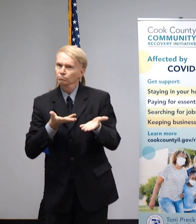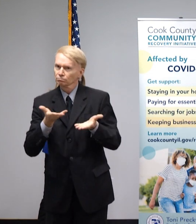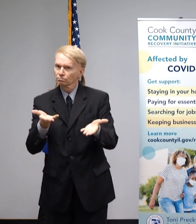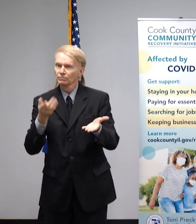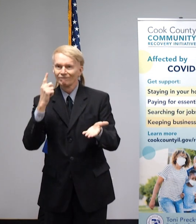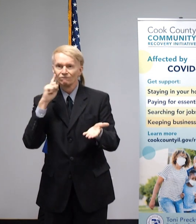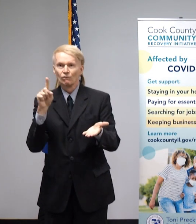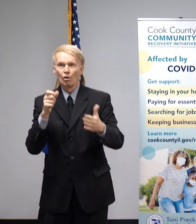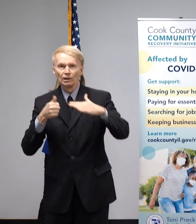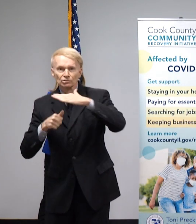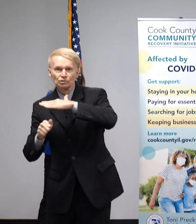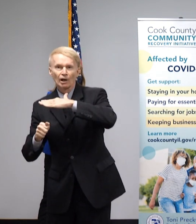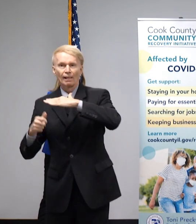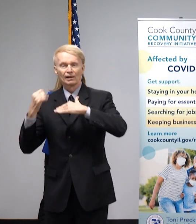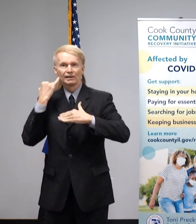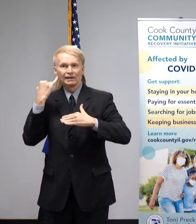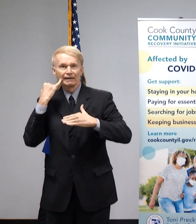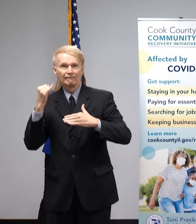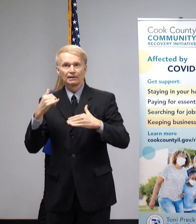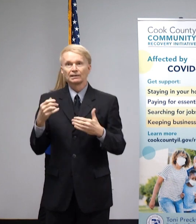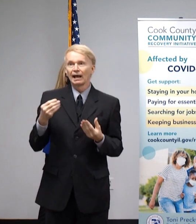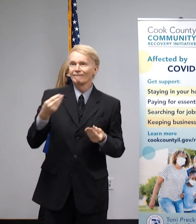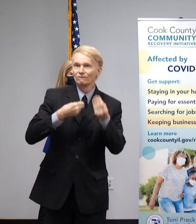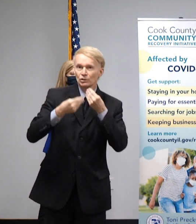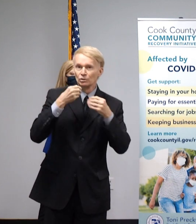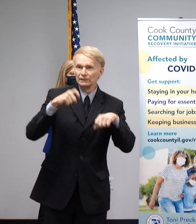access to shelter and food during the pandemic.